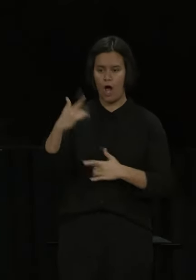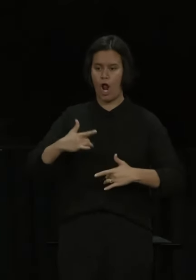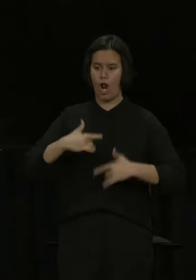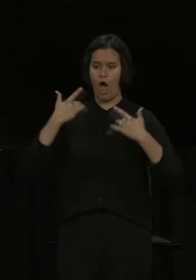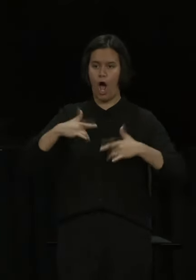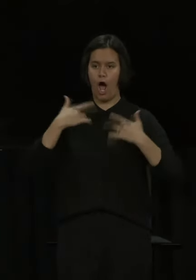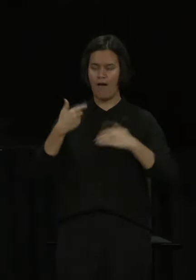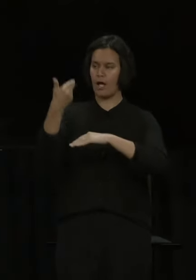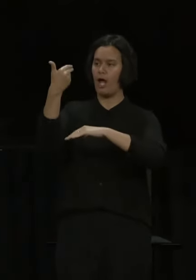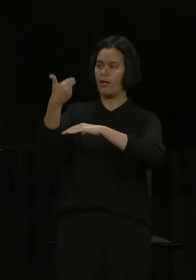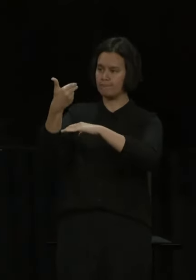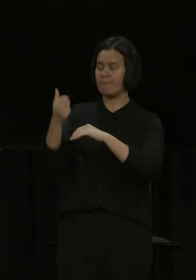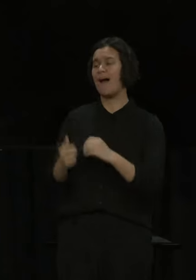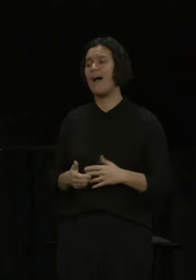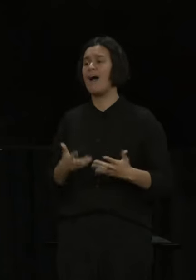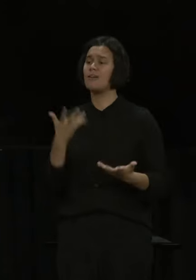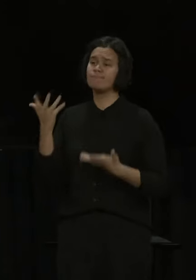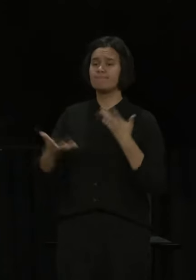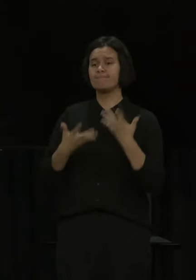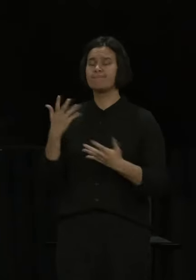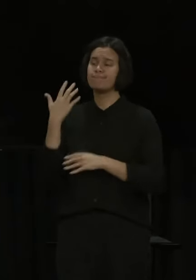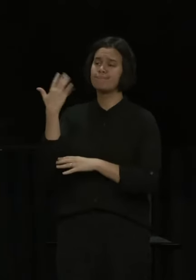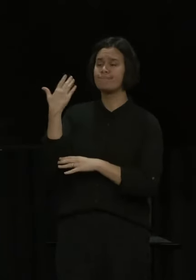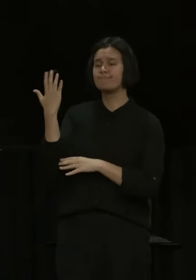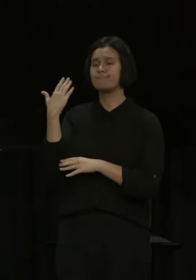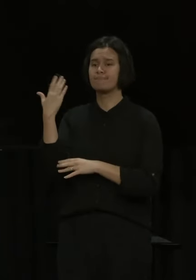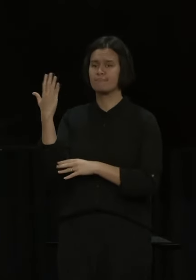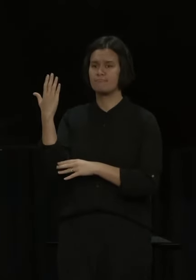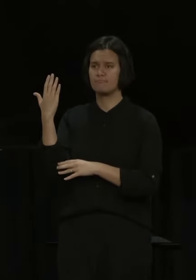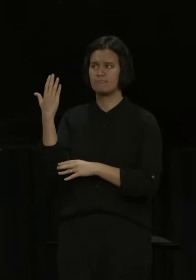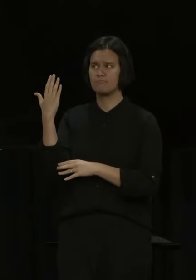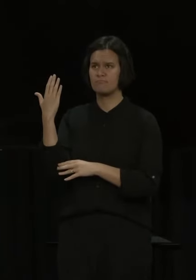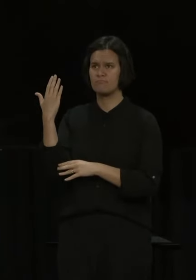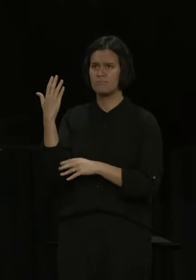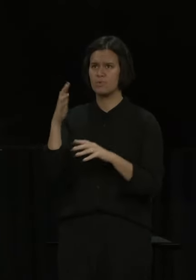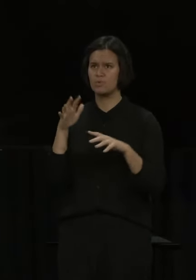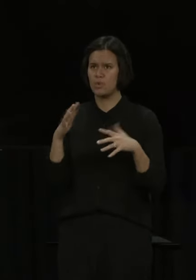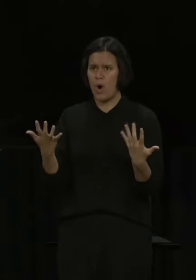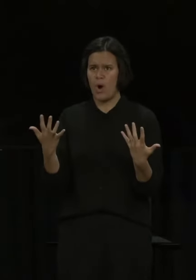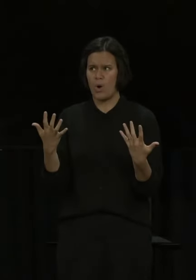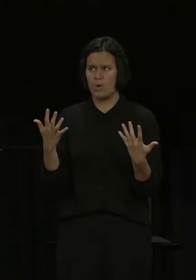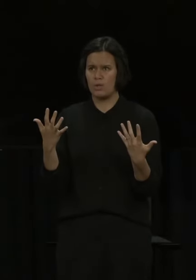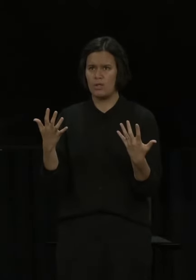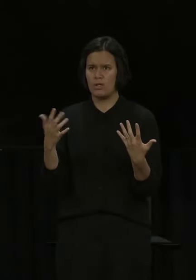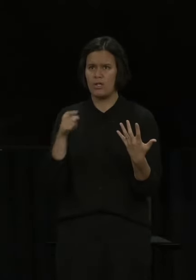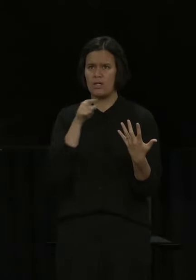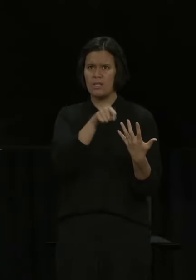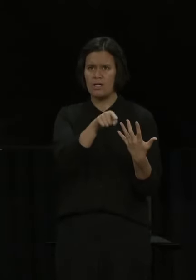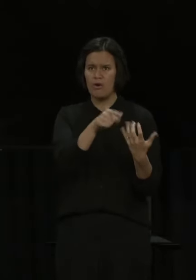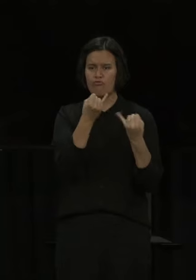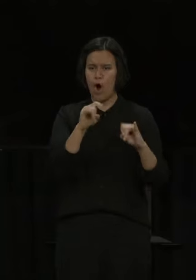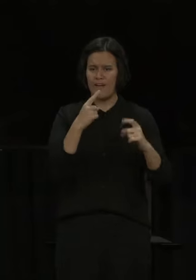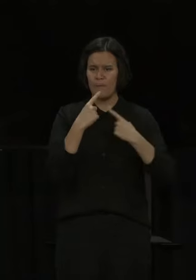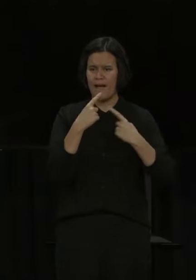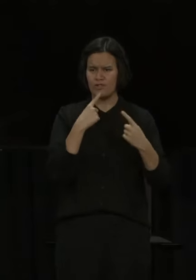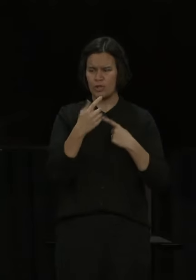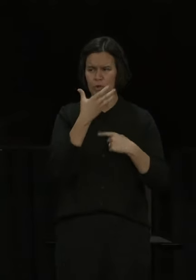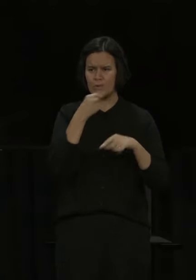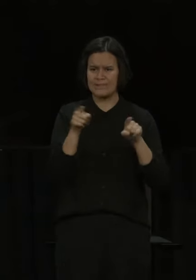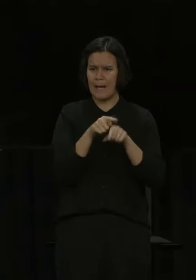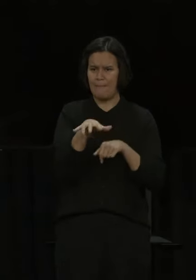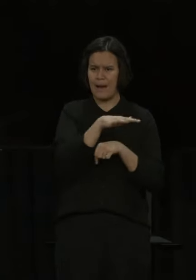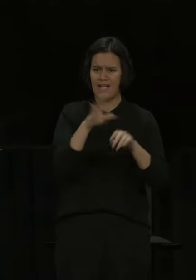does this not exist in the spaces where misinformation exists and access was an issue? People in